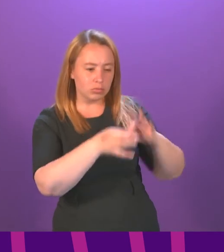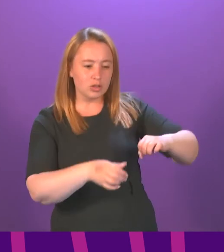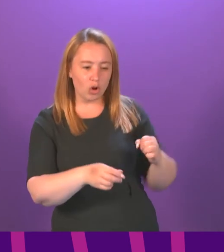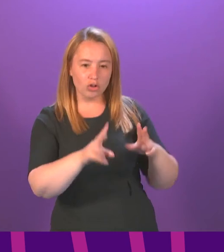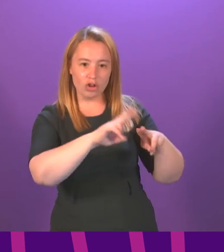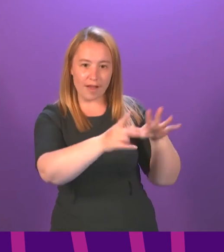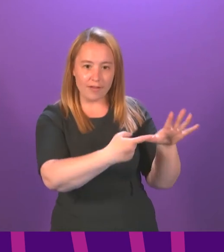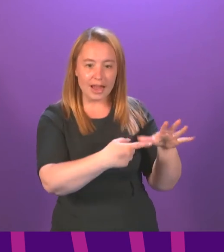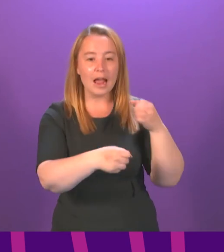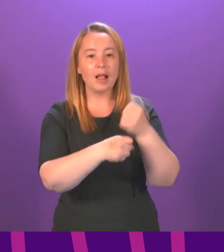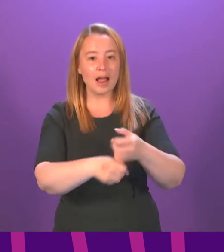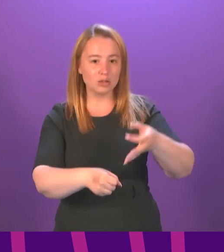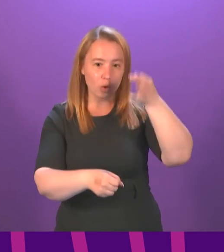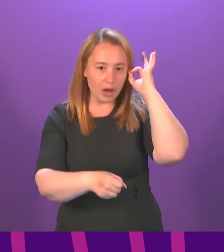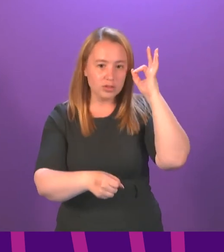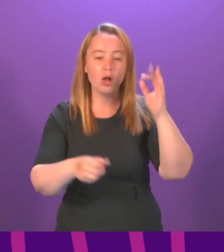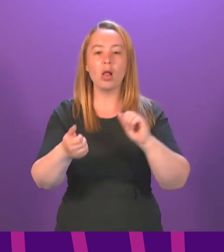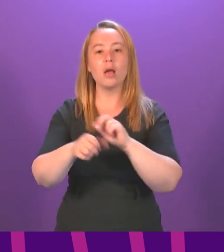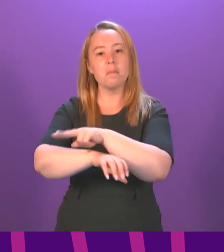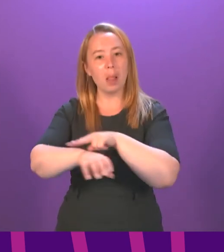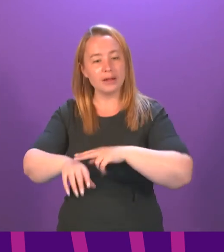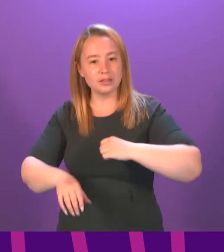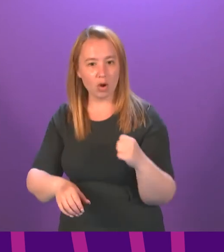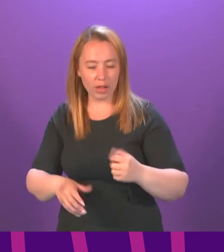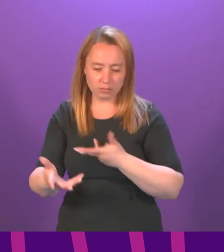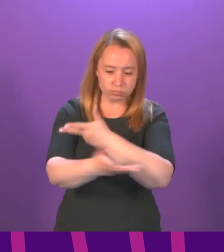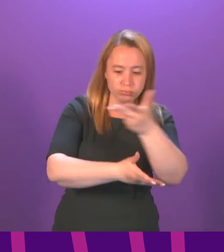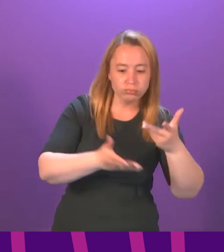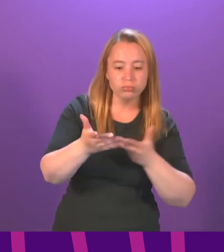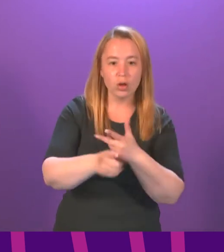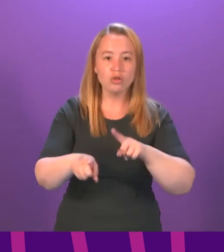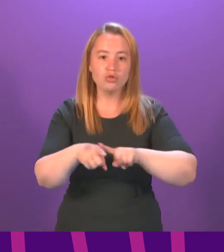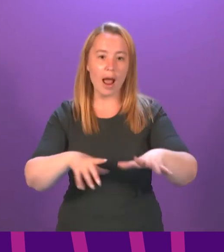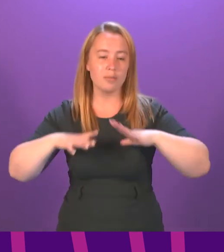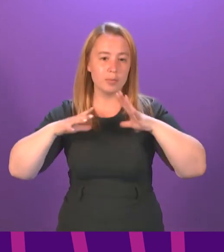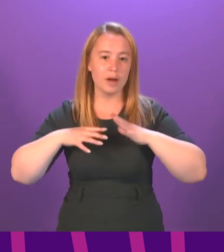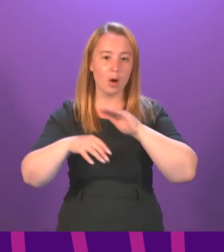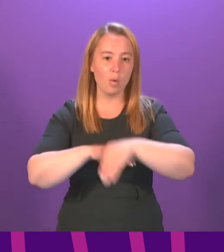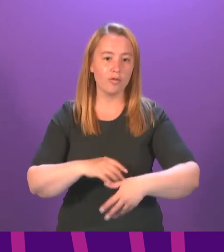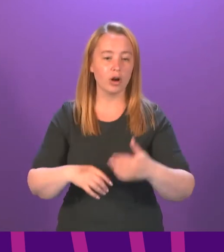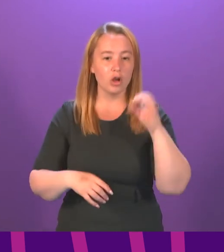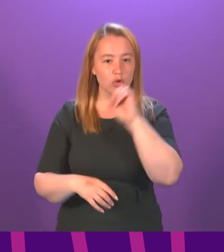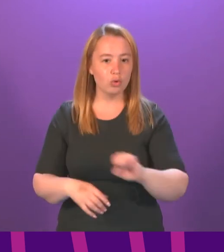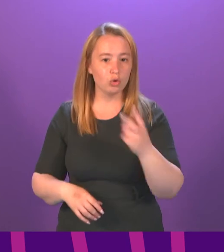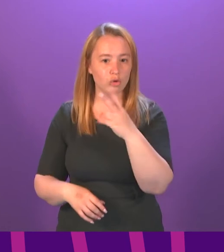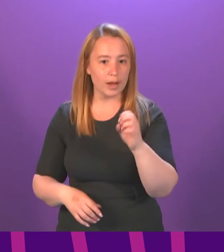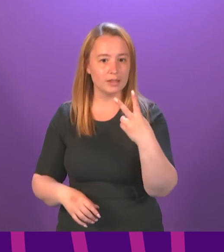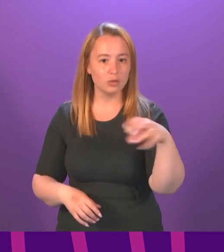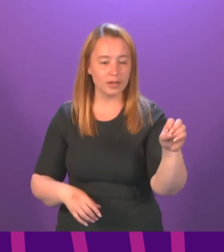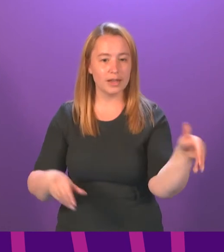with Glasgow City Council, Police Scotland and other partners on preparations for Euro 2020, including the four matches at Hampden Parking Glasgow Green